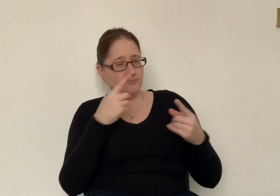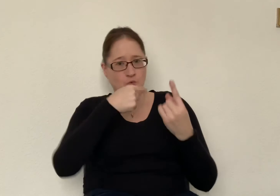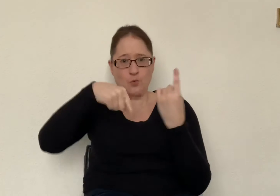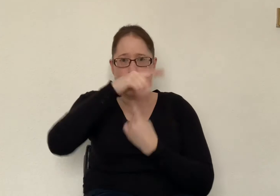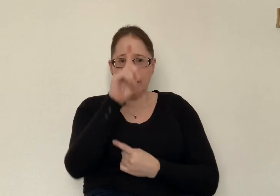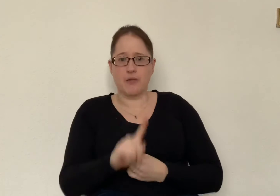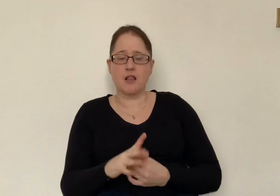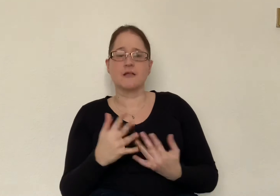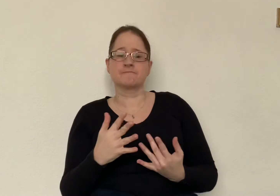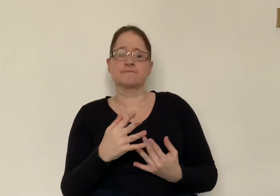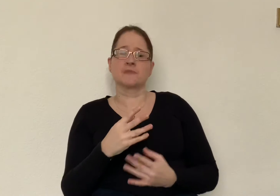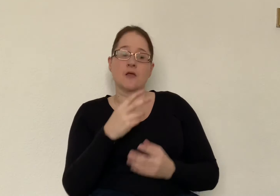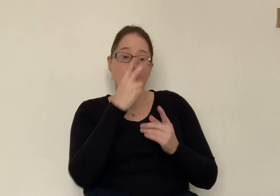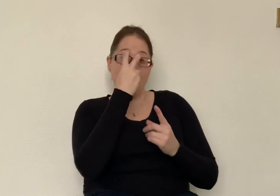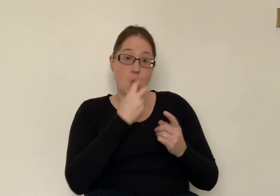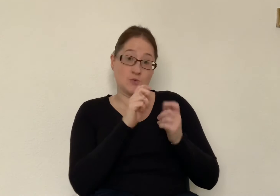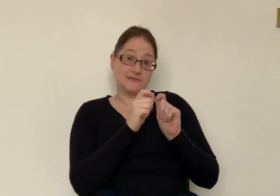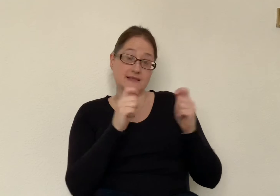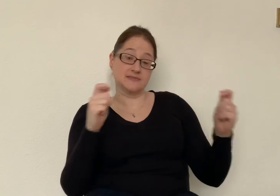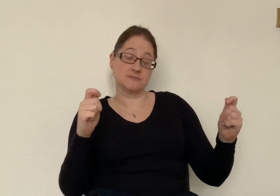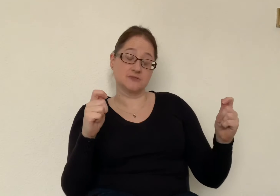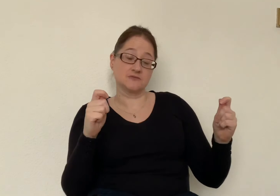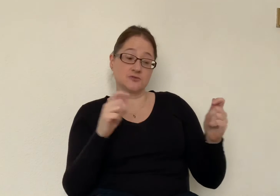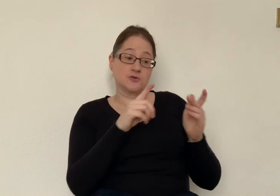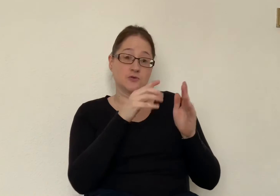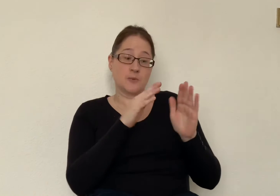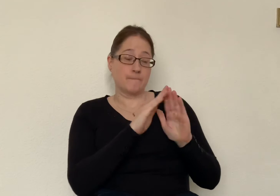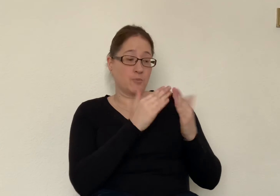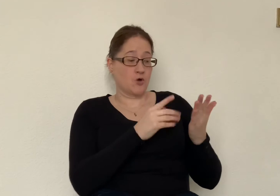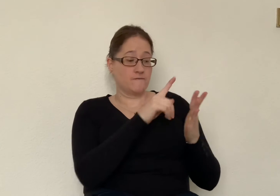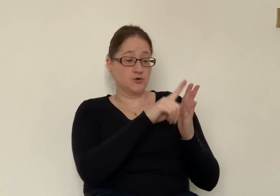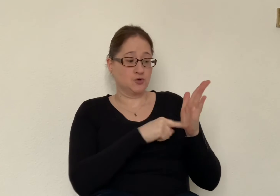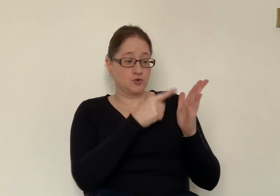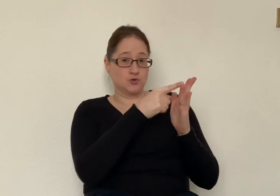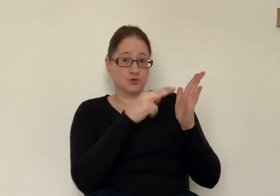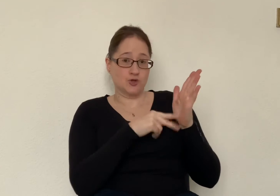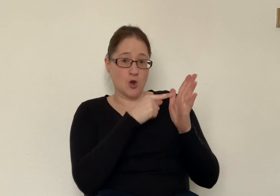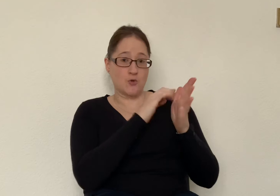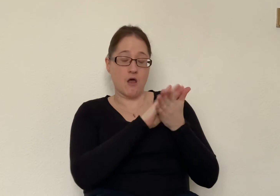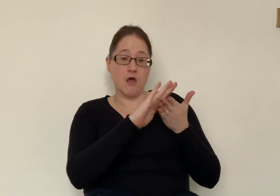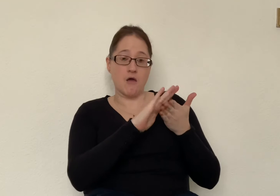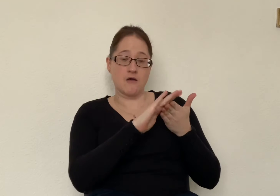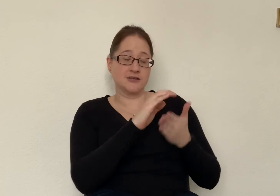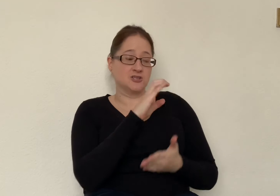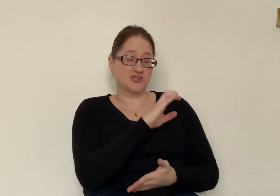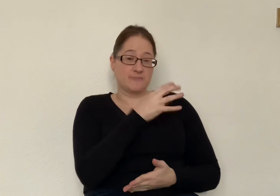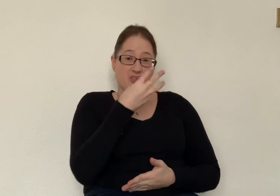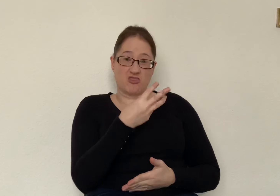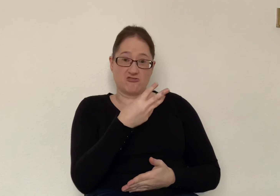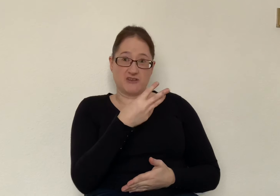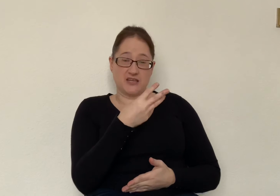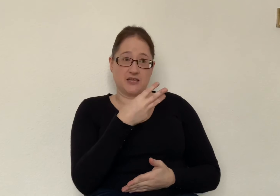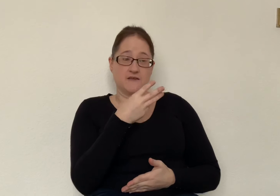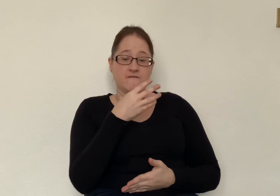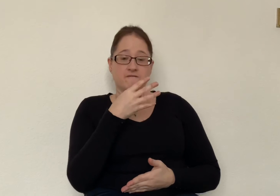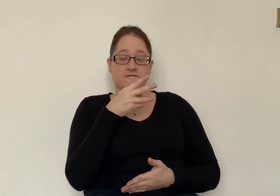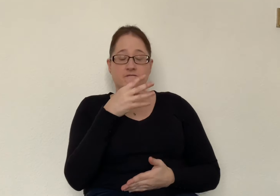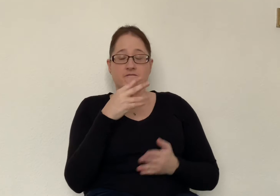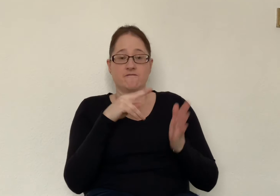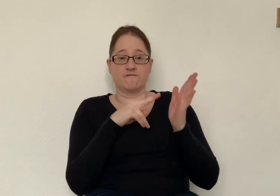chapter 3 verse 5 to 6 it says the people of Nineveh believed